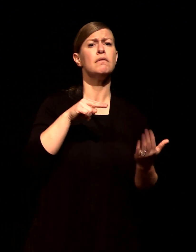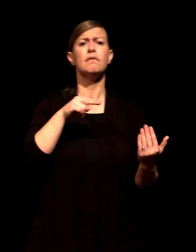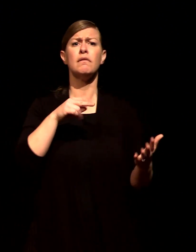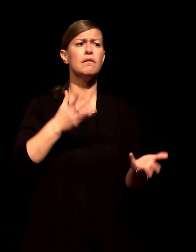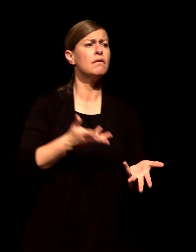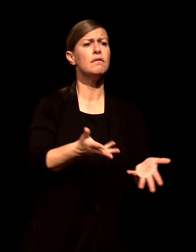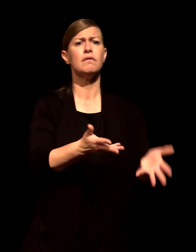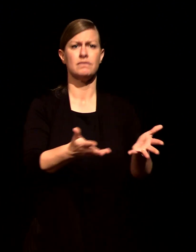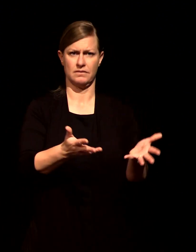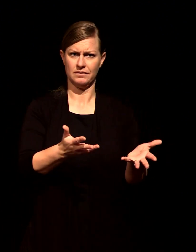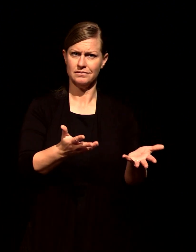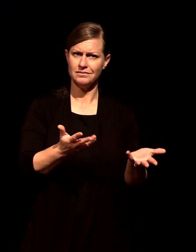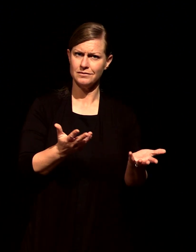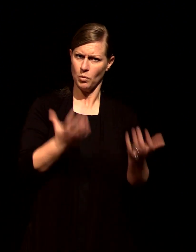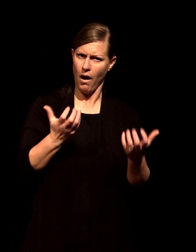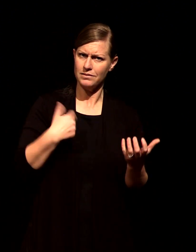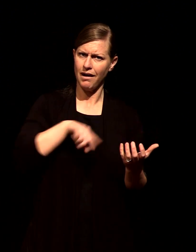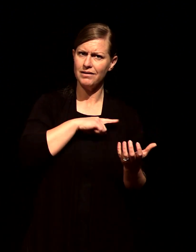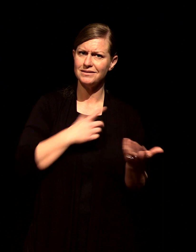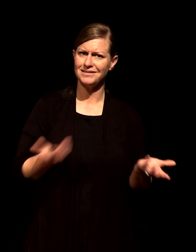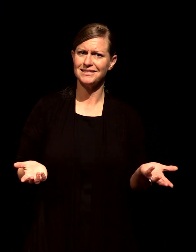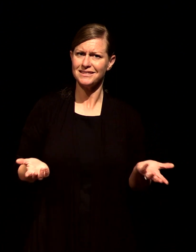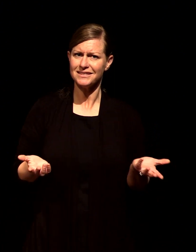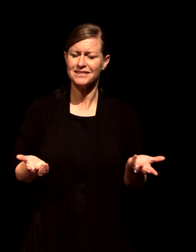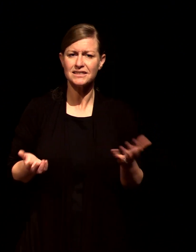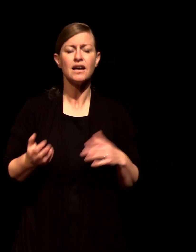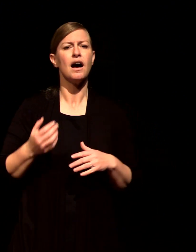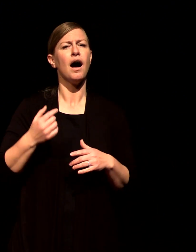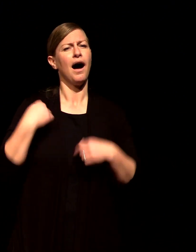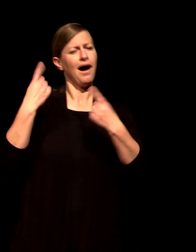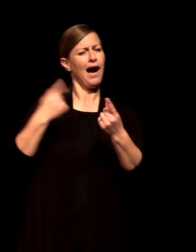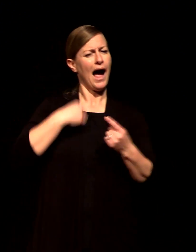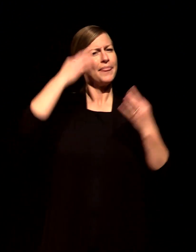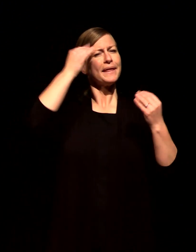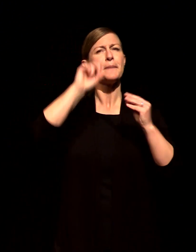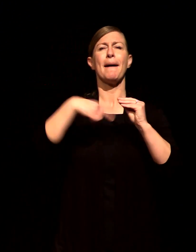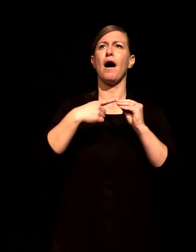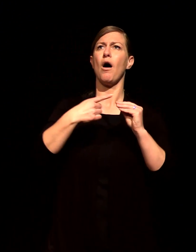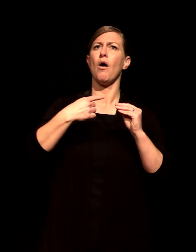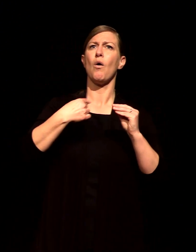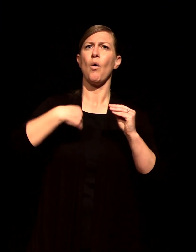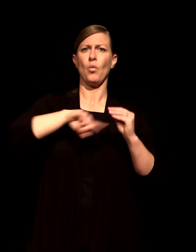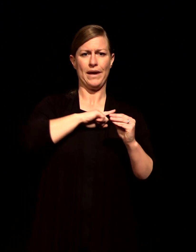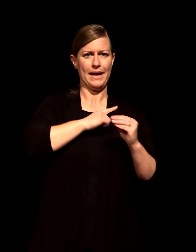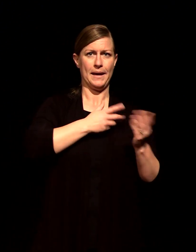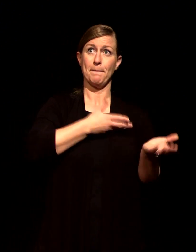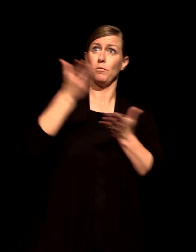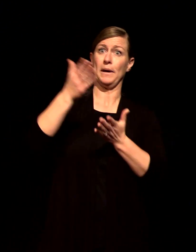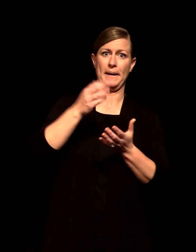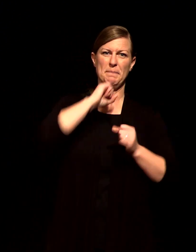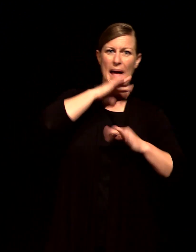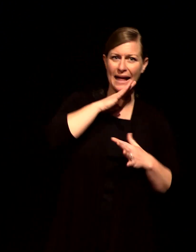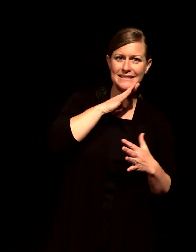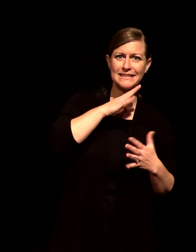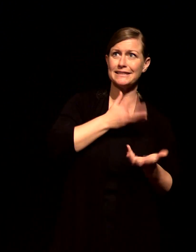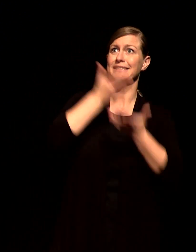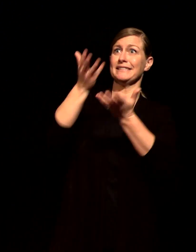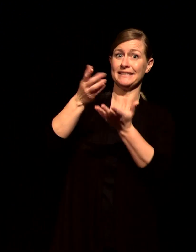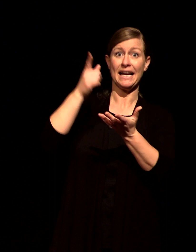we bring the mess and he brings the mercy and both are happy about it and I can't really come up with this